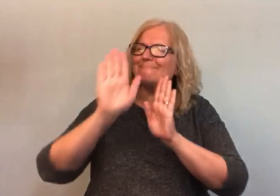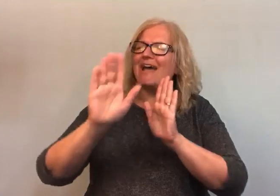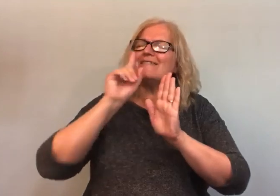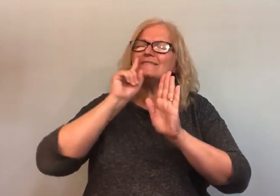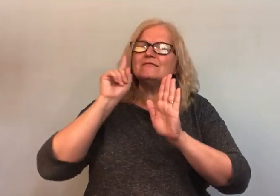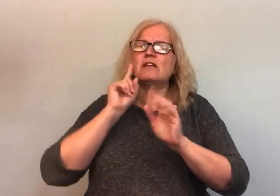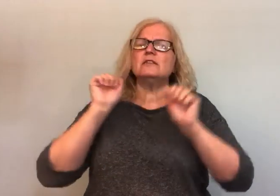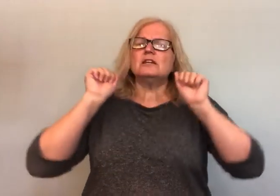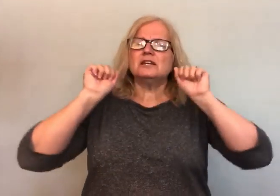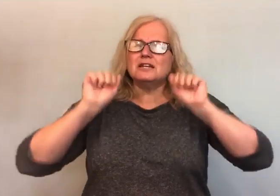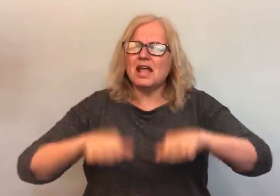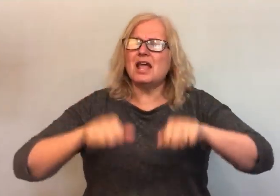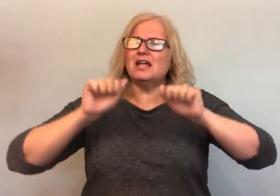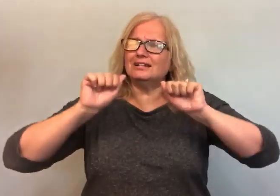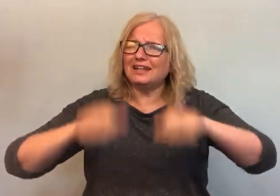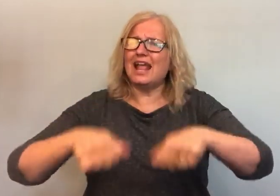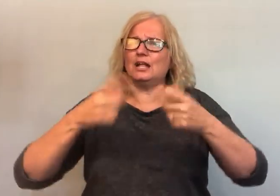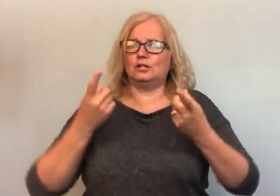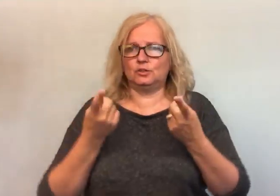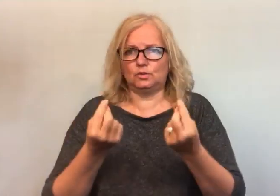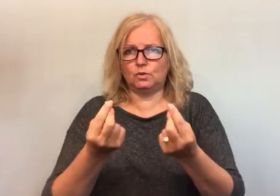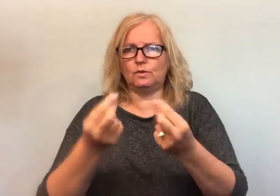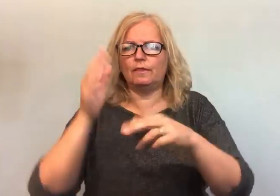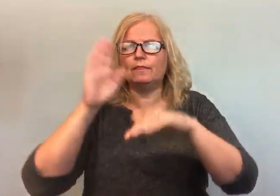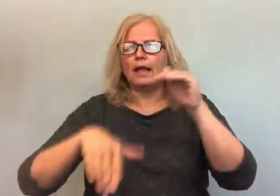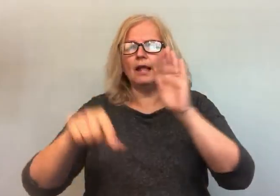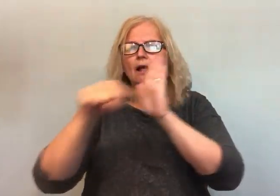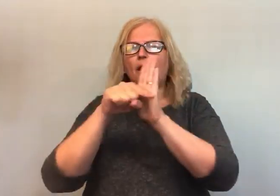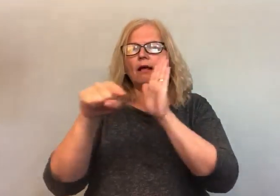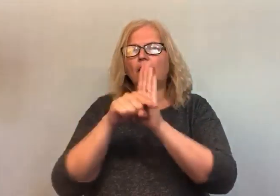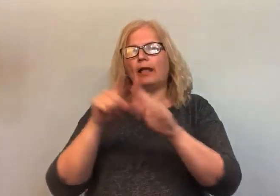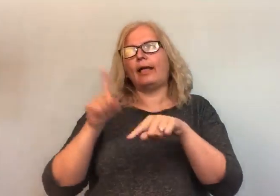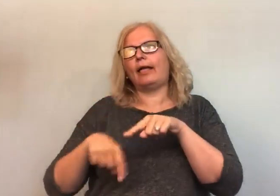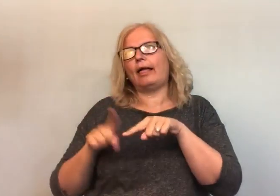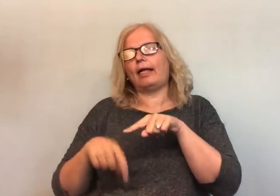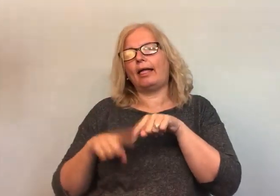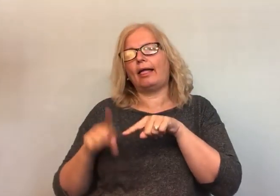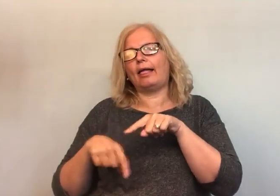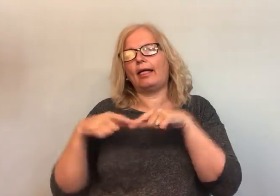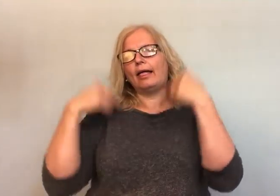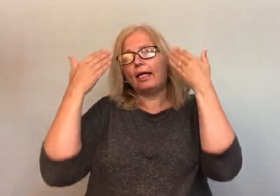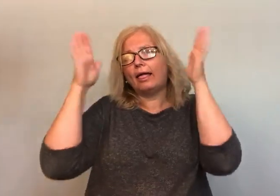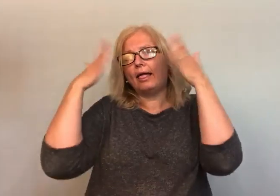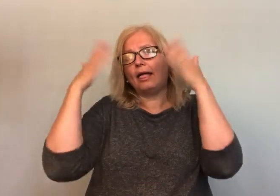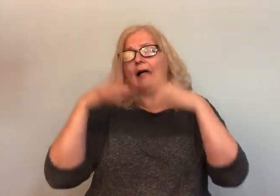And the idea that Deaf people can, moving away from negative self-image and powerlessness.